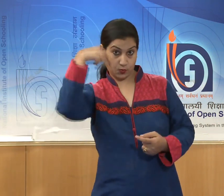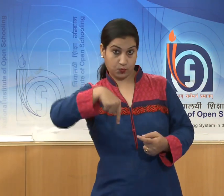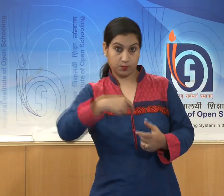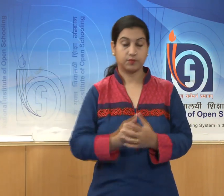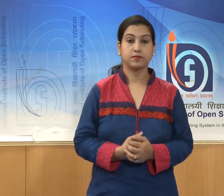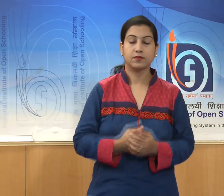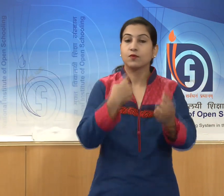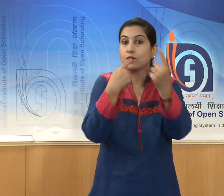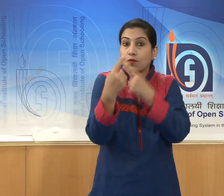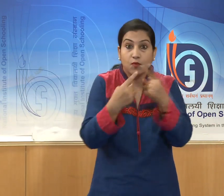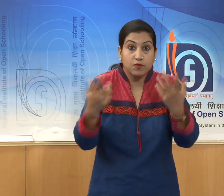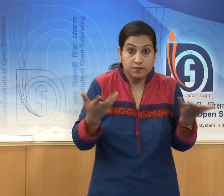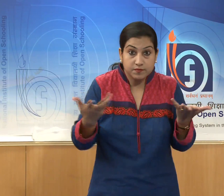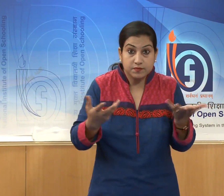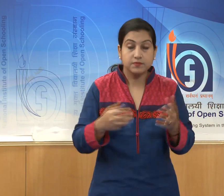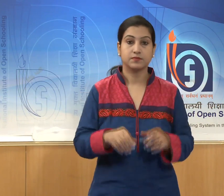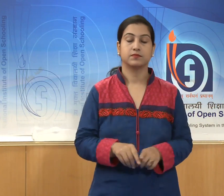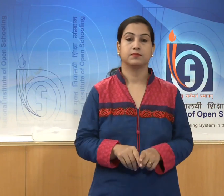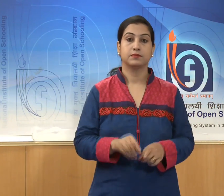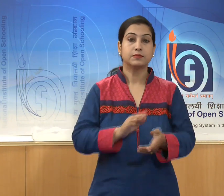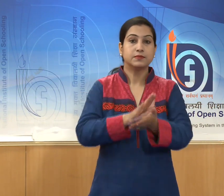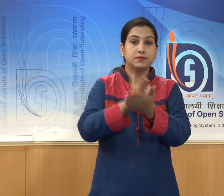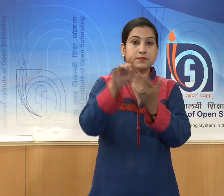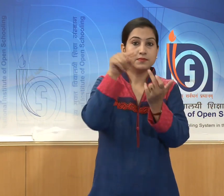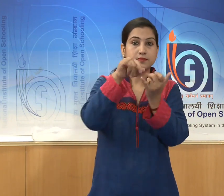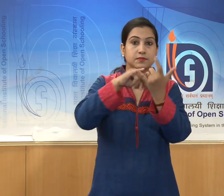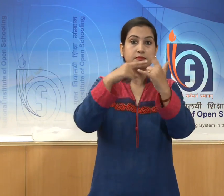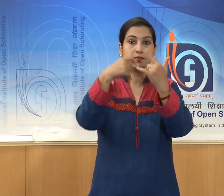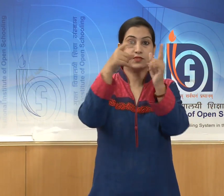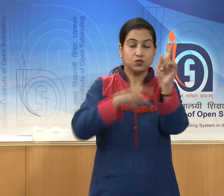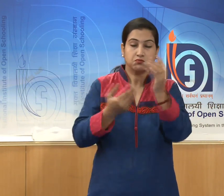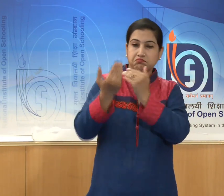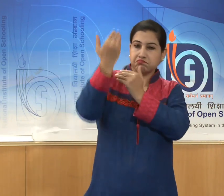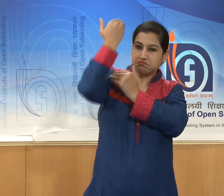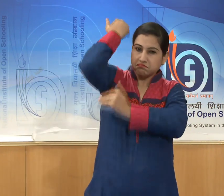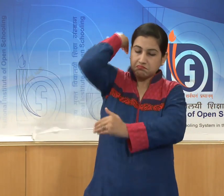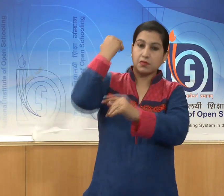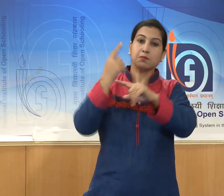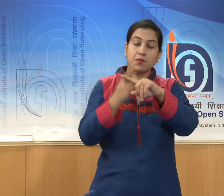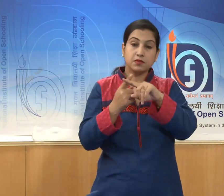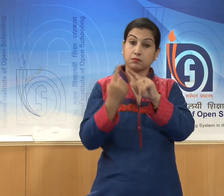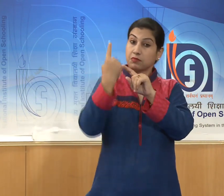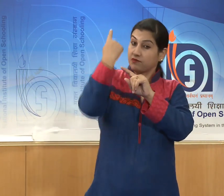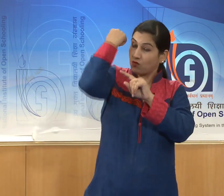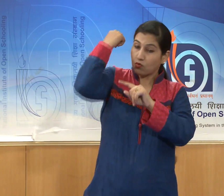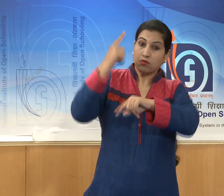we are going to talk about history and appreciation of art.